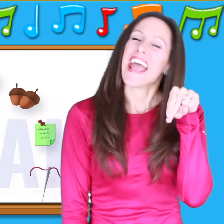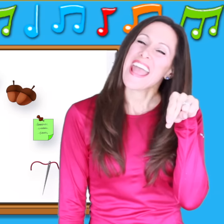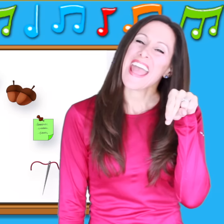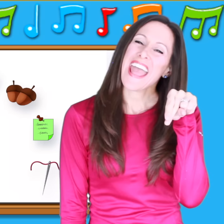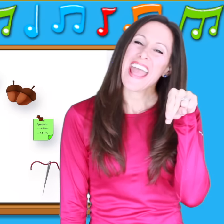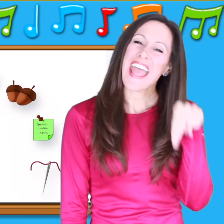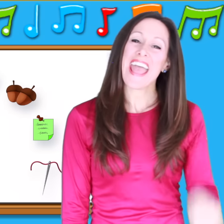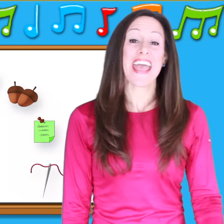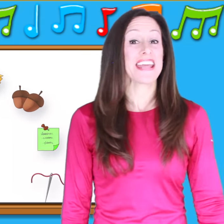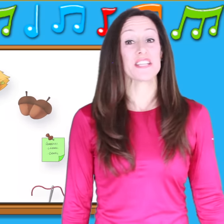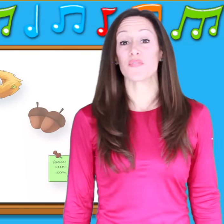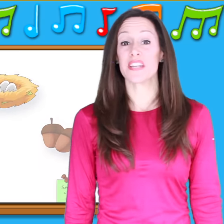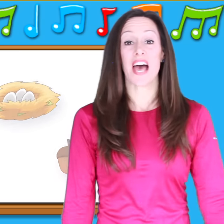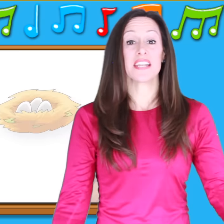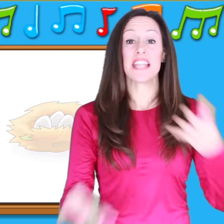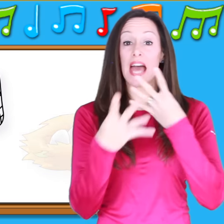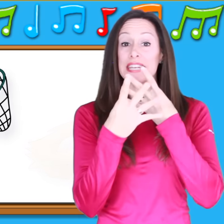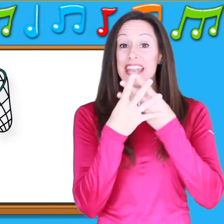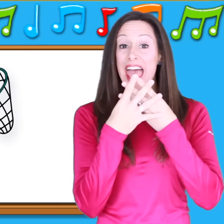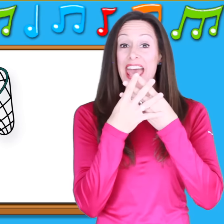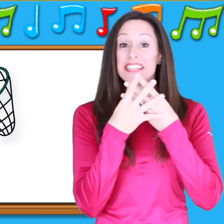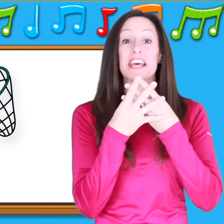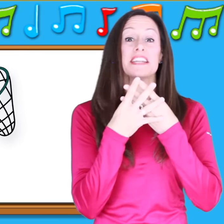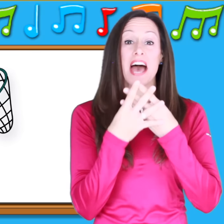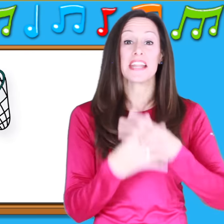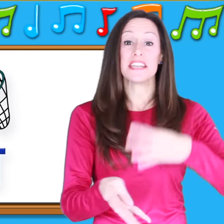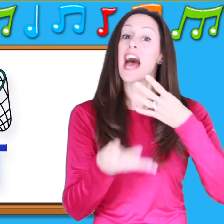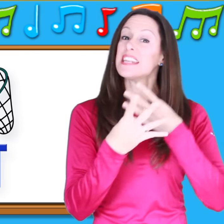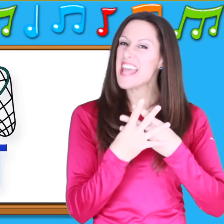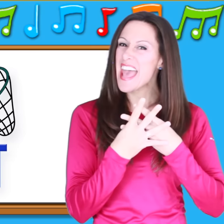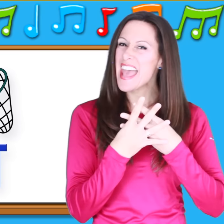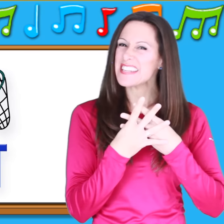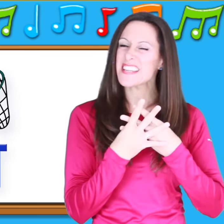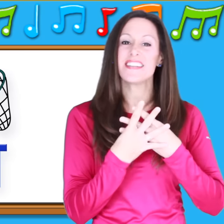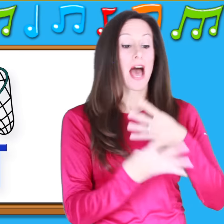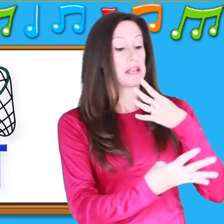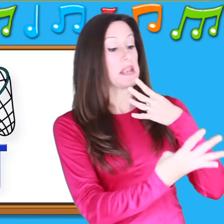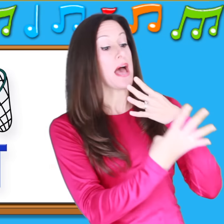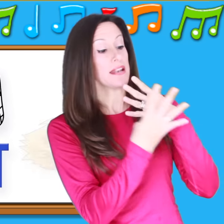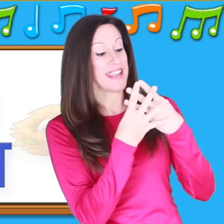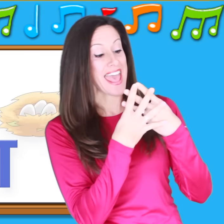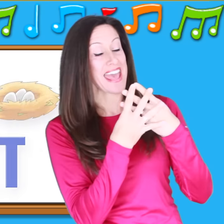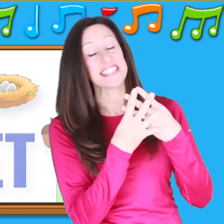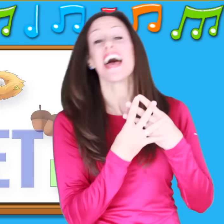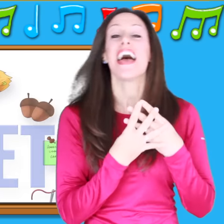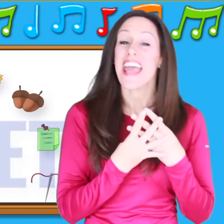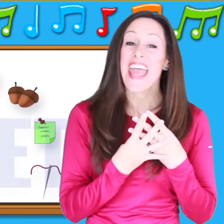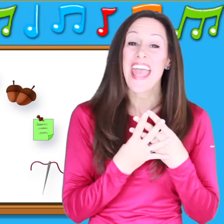N is for n-n-net, n-n-net, n-n-net N